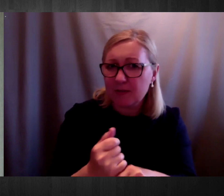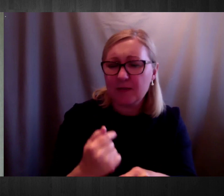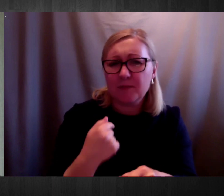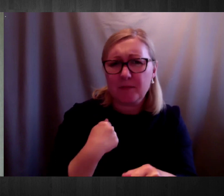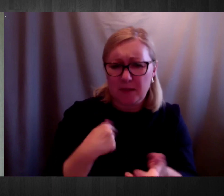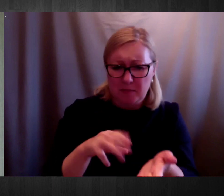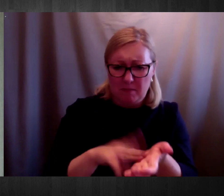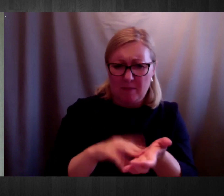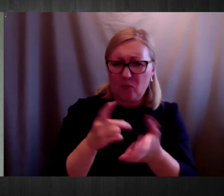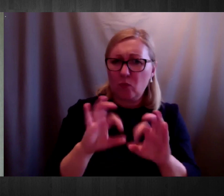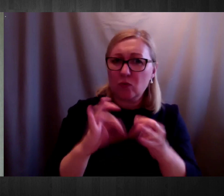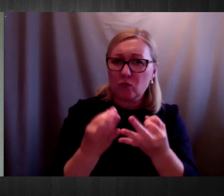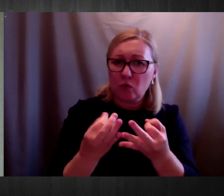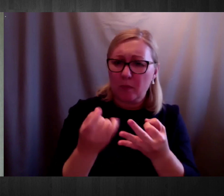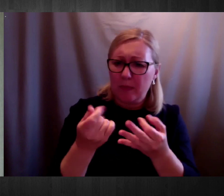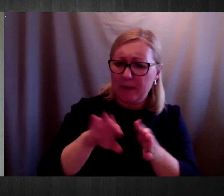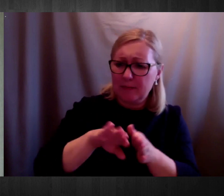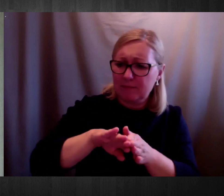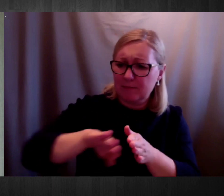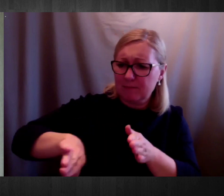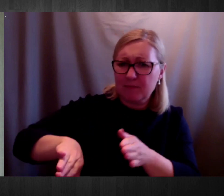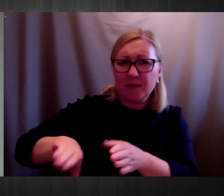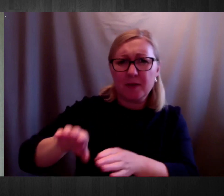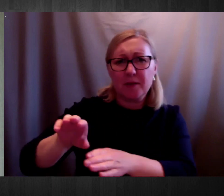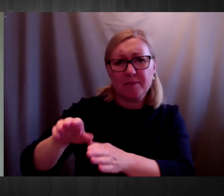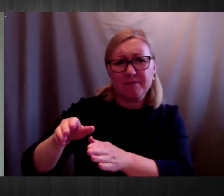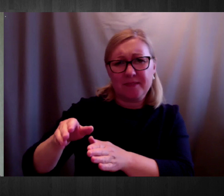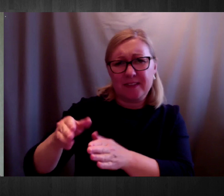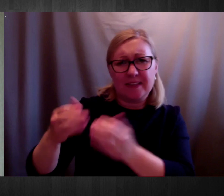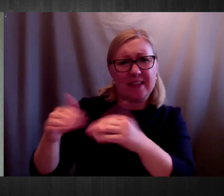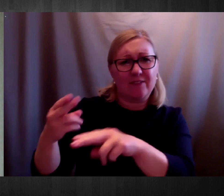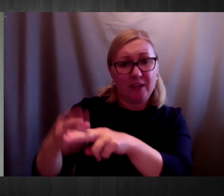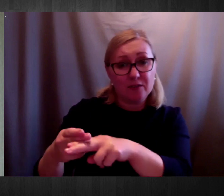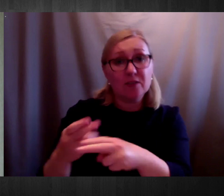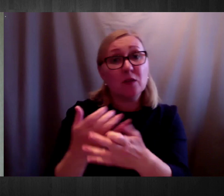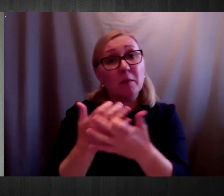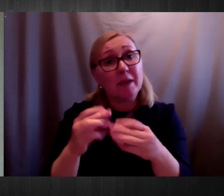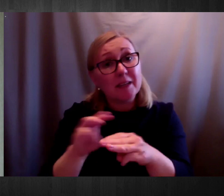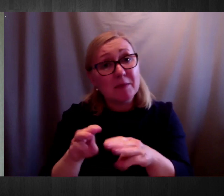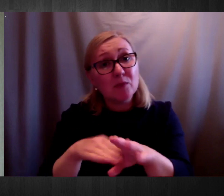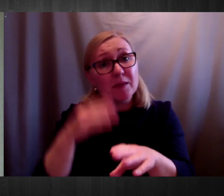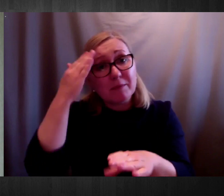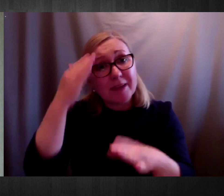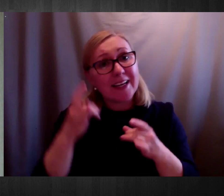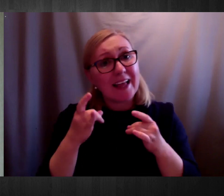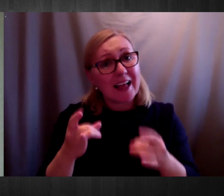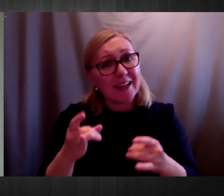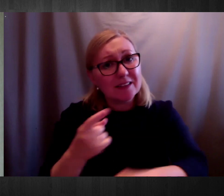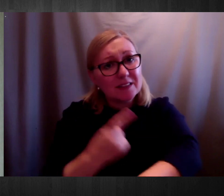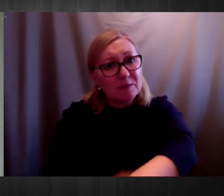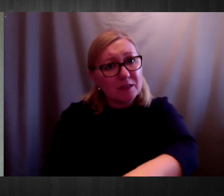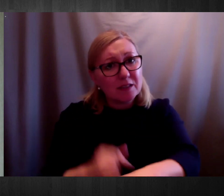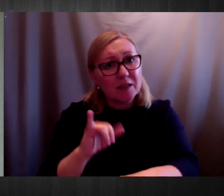many people with a mental health disability may be completely unaware of underlying conditions